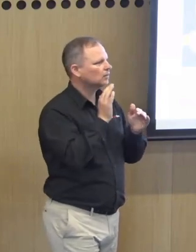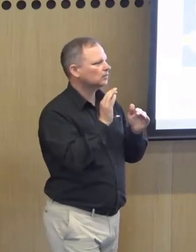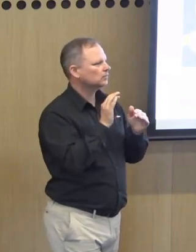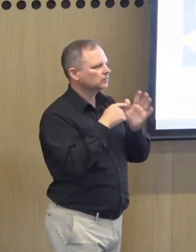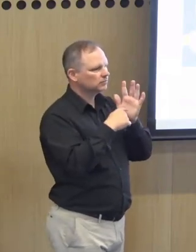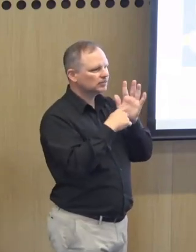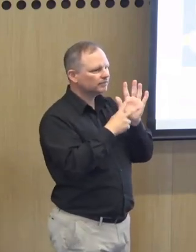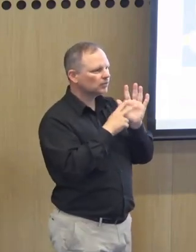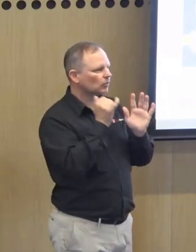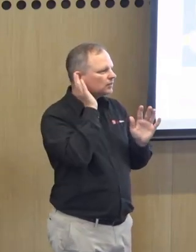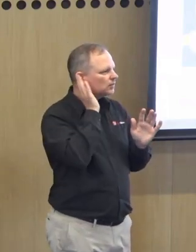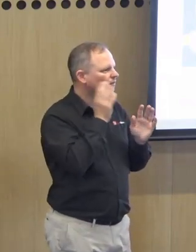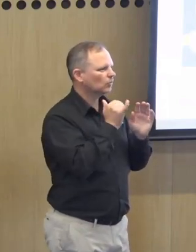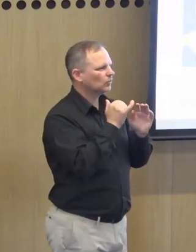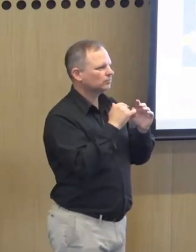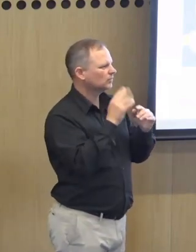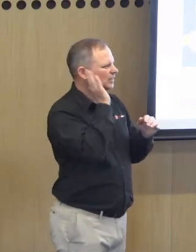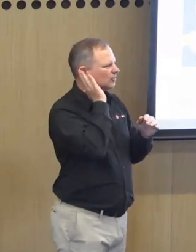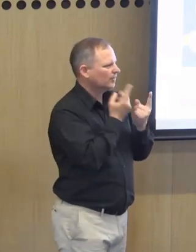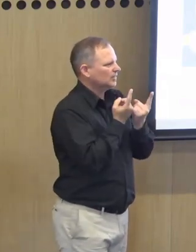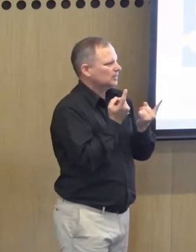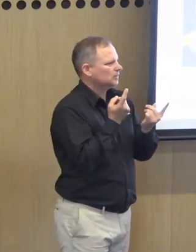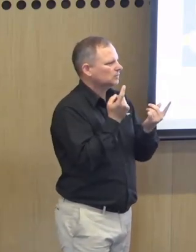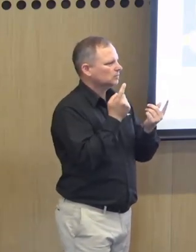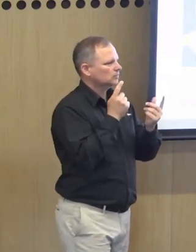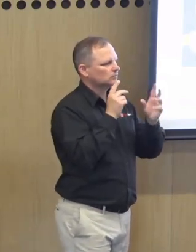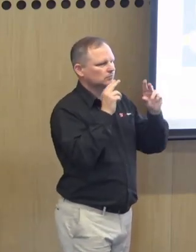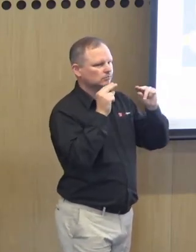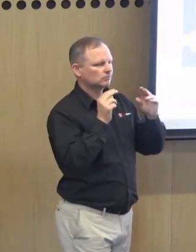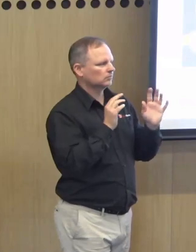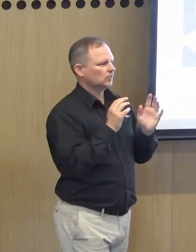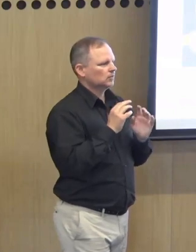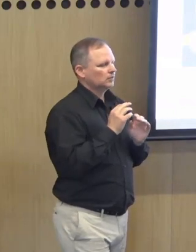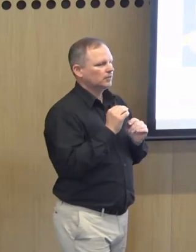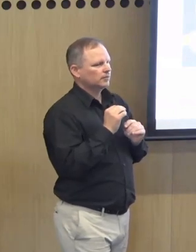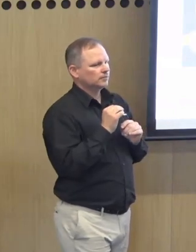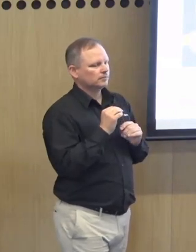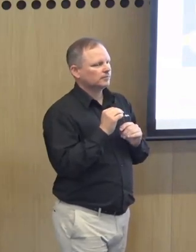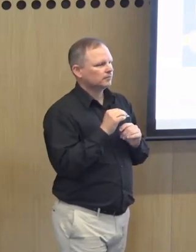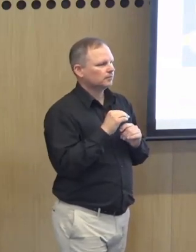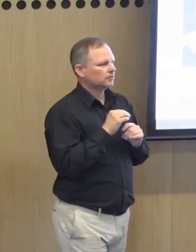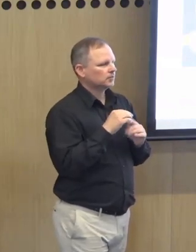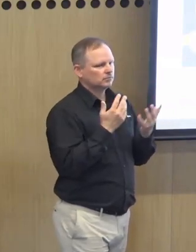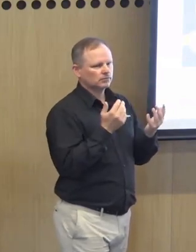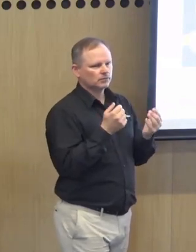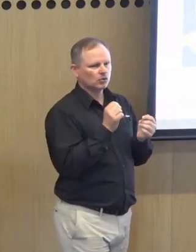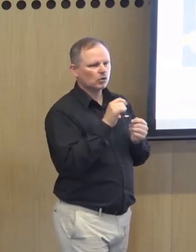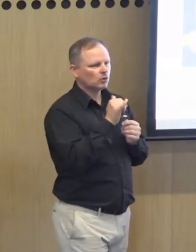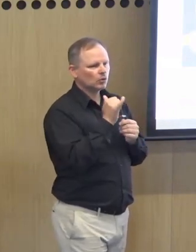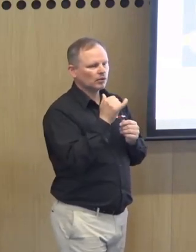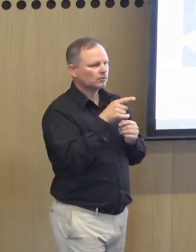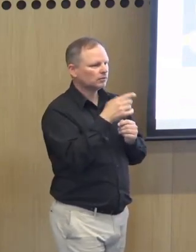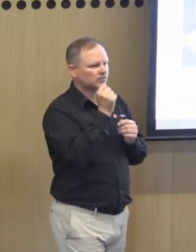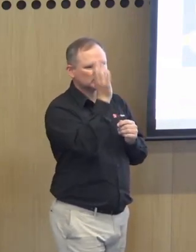hearing people are responding to so that's the auditory responses and how they may articulate using spoken